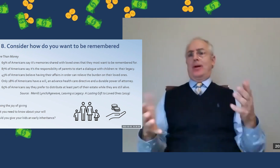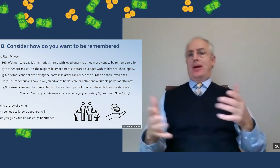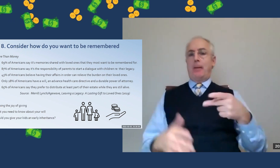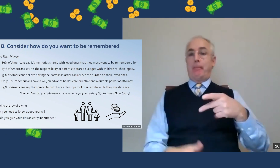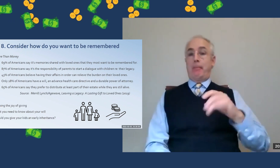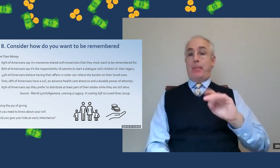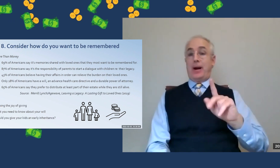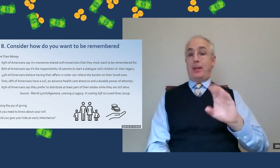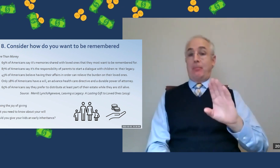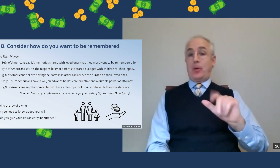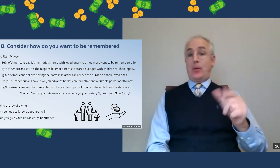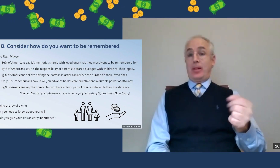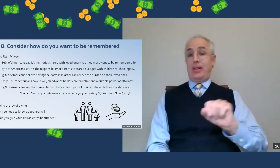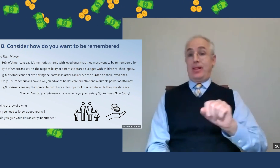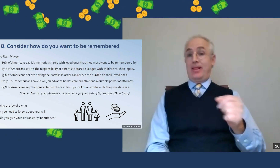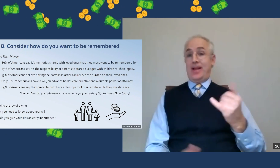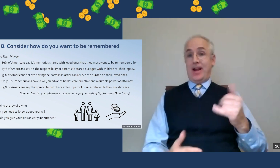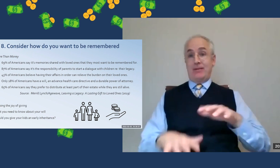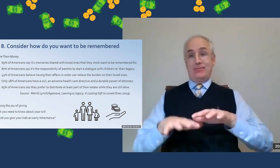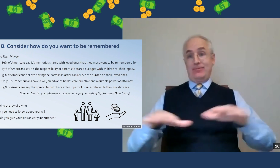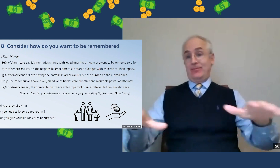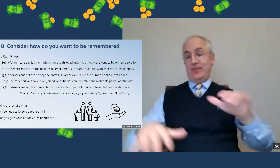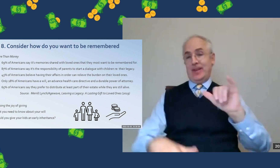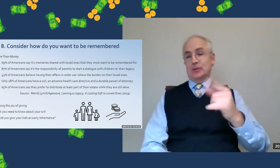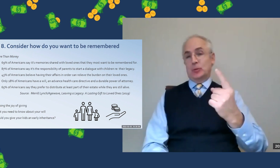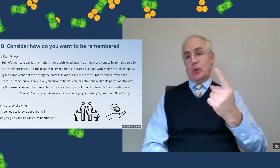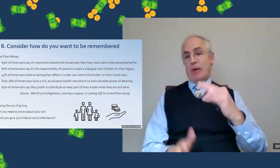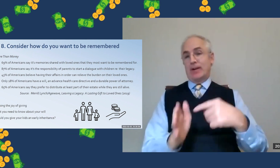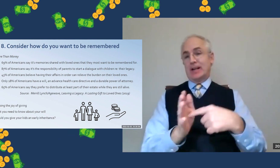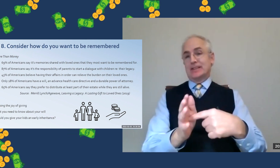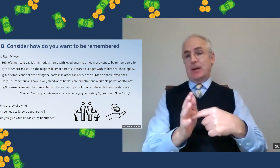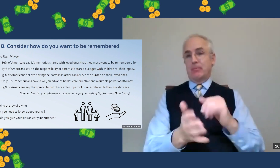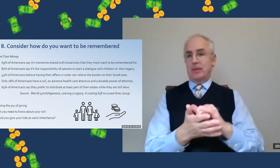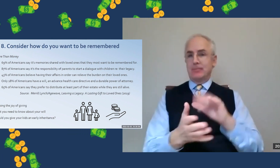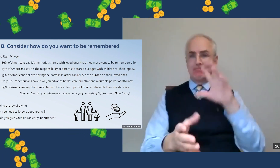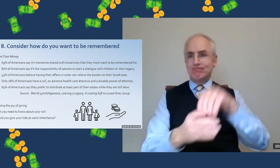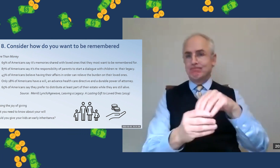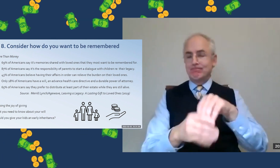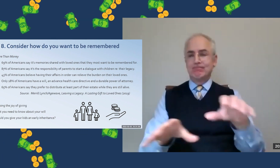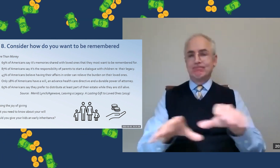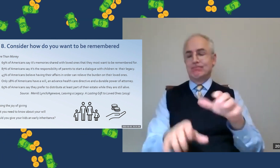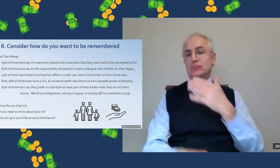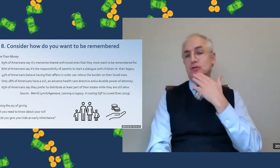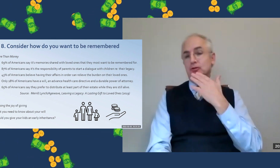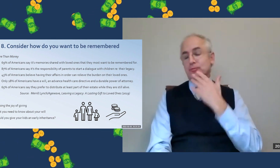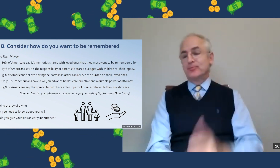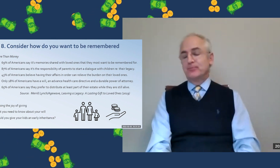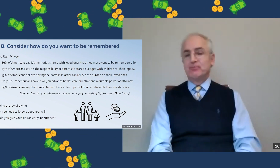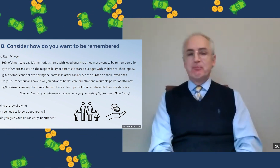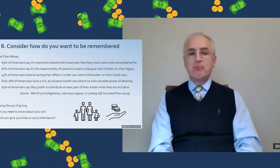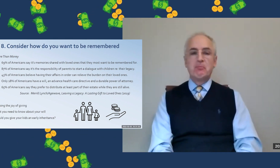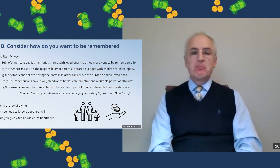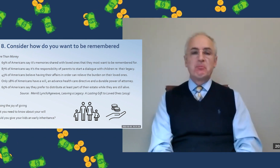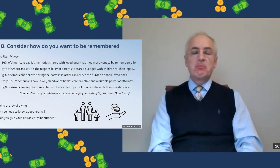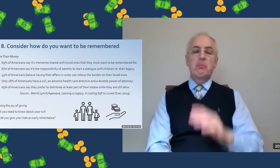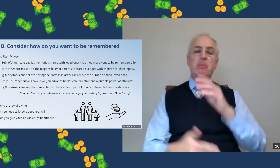And if you don't have one, you can find one. Pickleball is a popular one example that can be good for people.